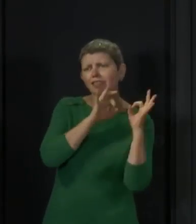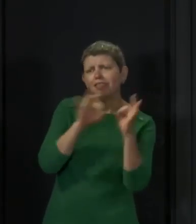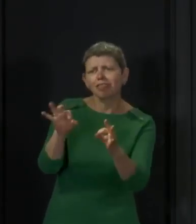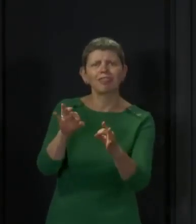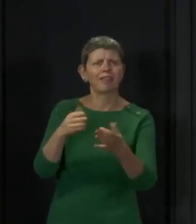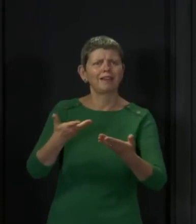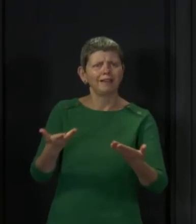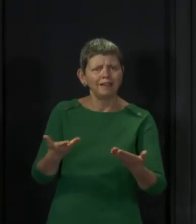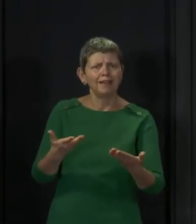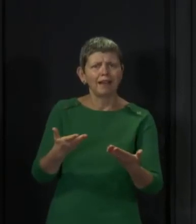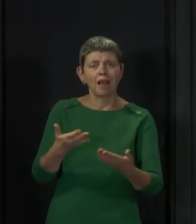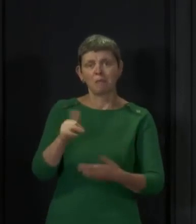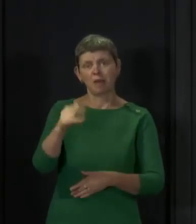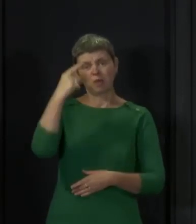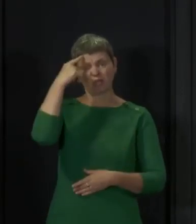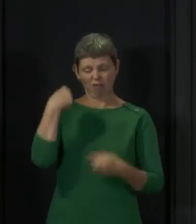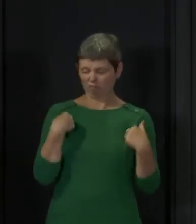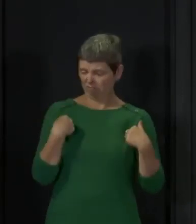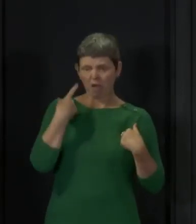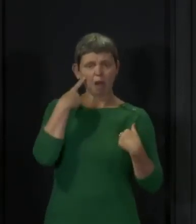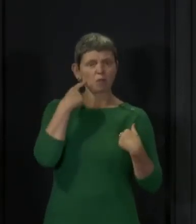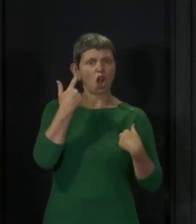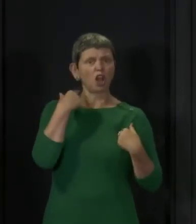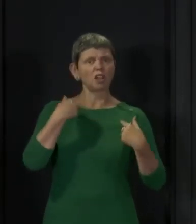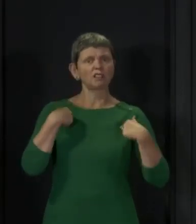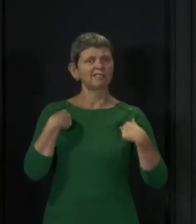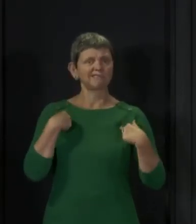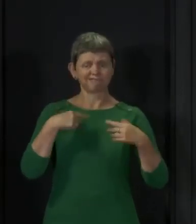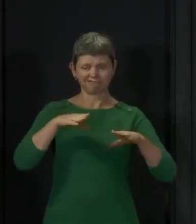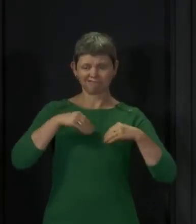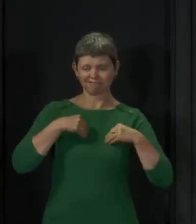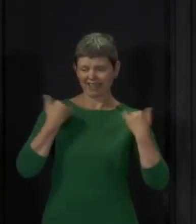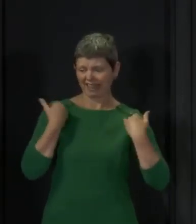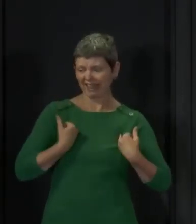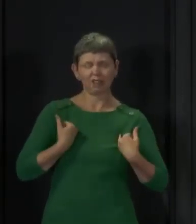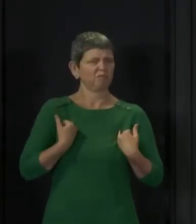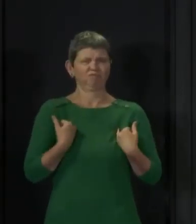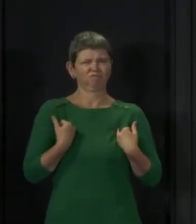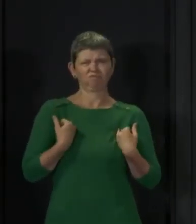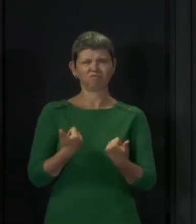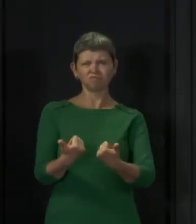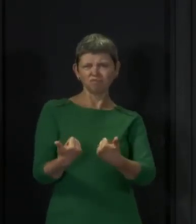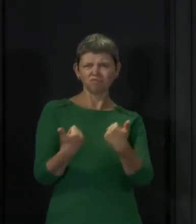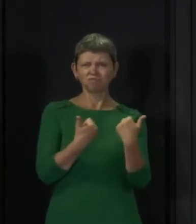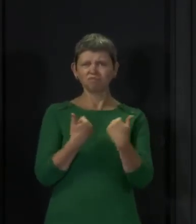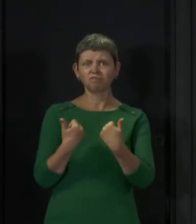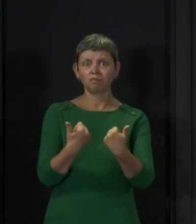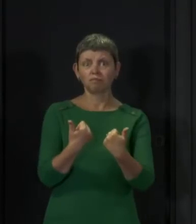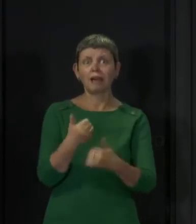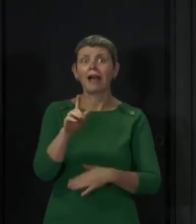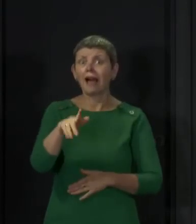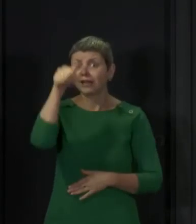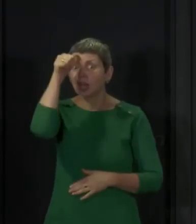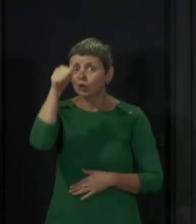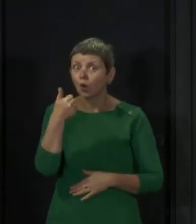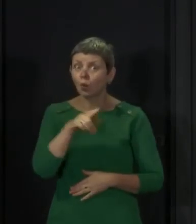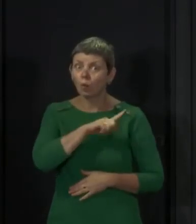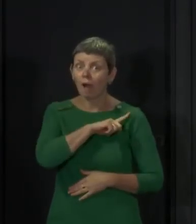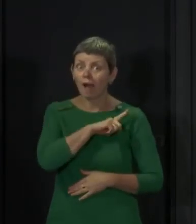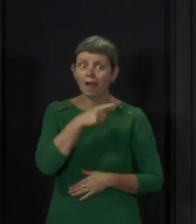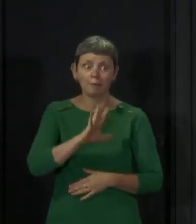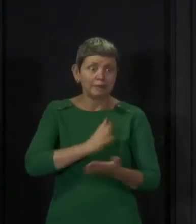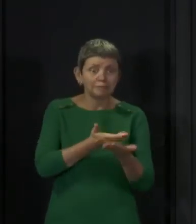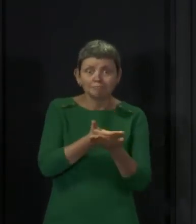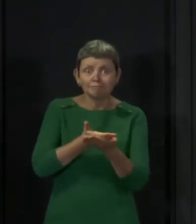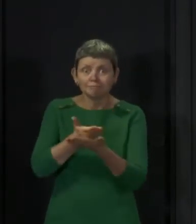even think that as young people, you are less likely to become seriously ill as a result of the virus. And I know this from speaking to the young people in